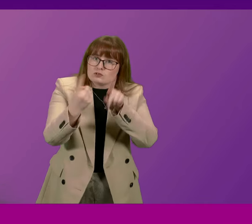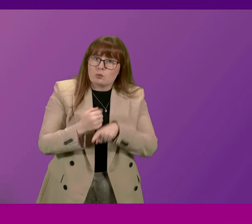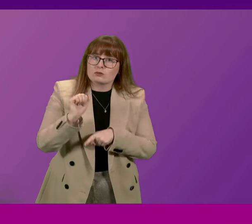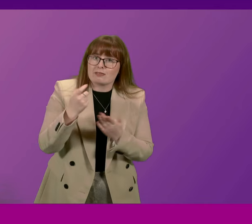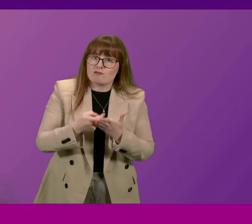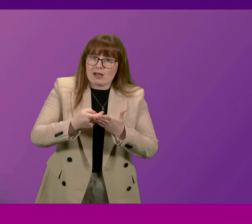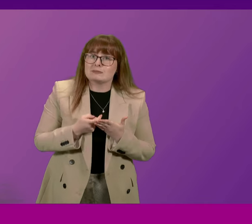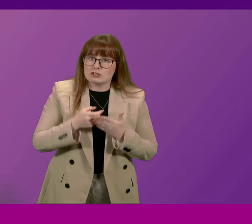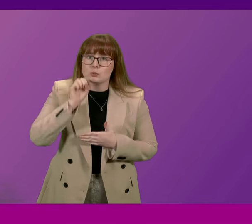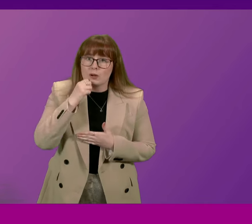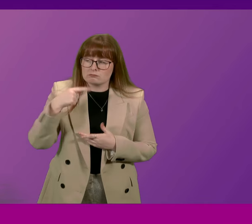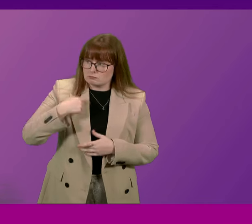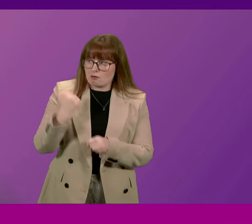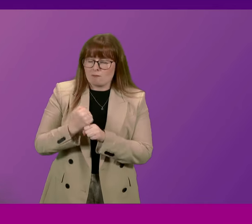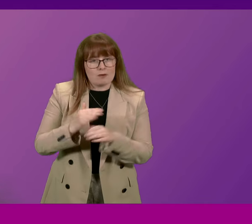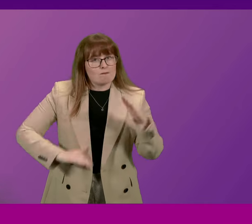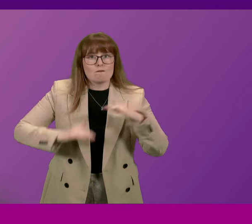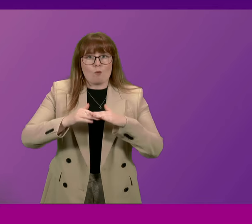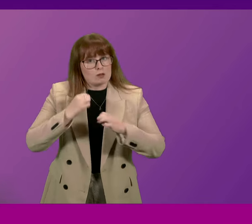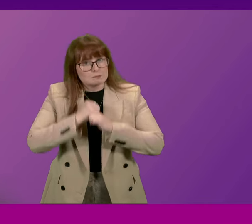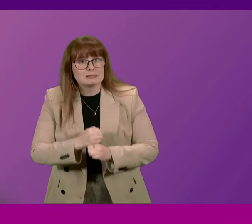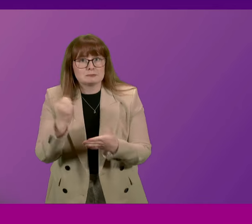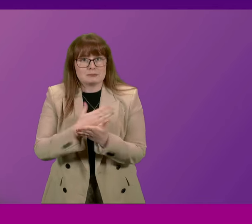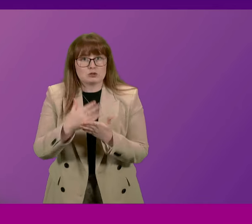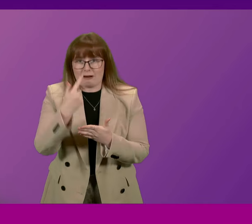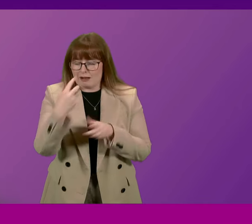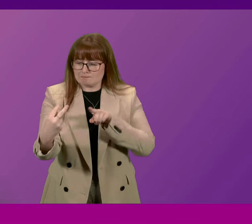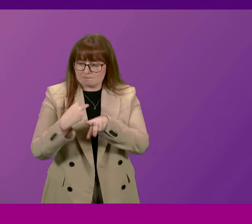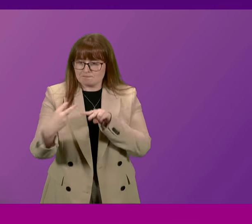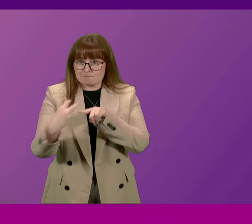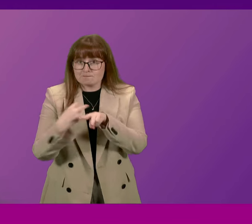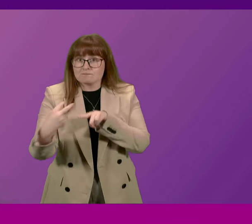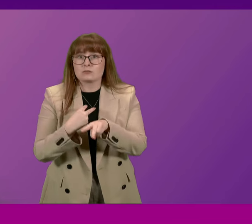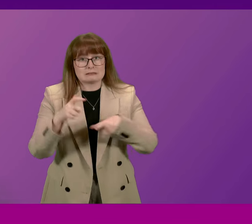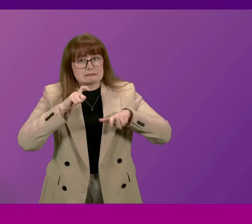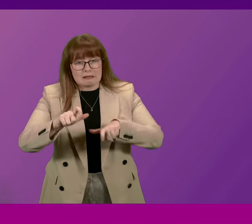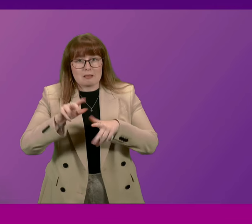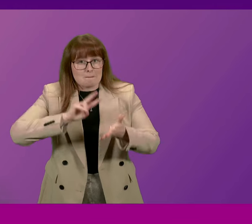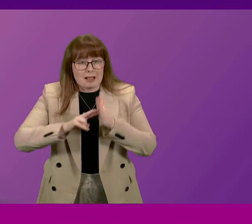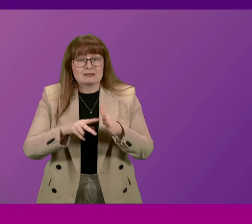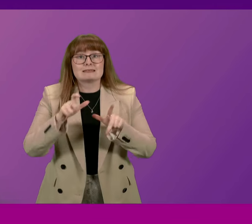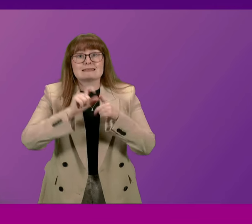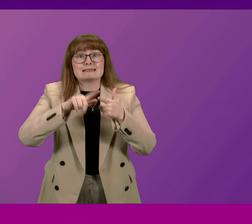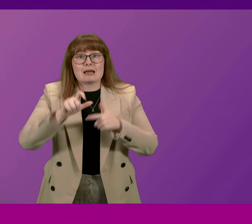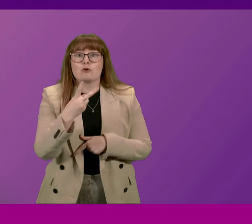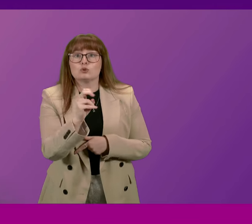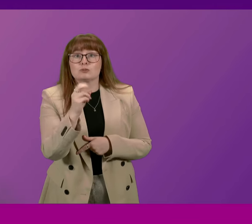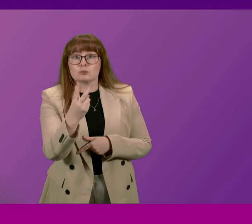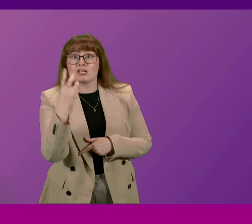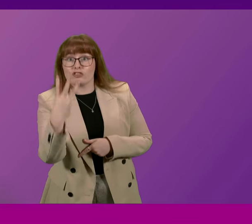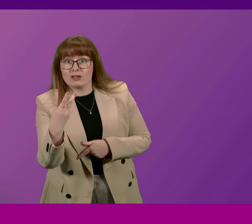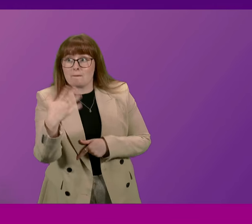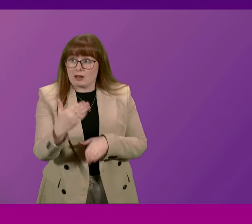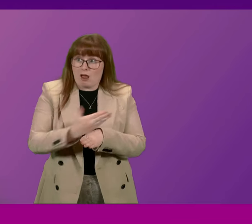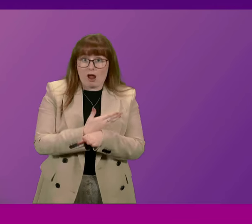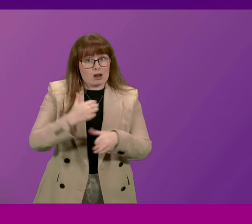The Government remains fully committed to progressing A9 duelling in line with the delivery plan announced in December 2023. We have made good early